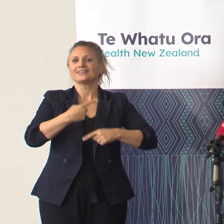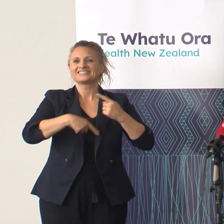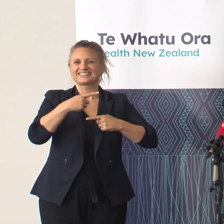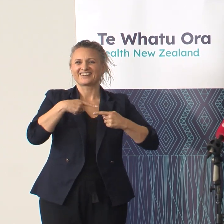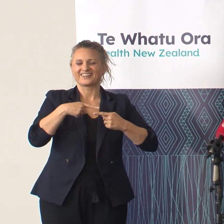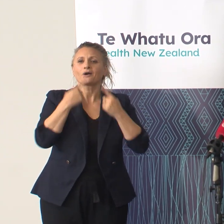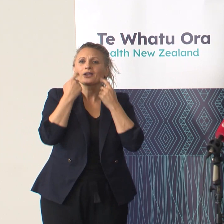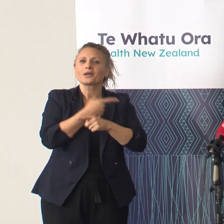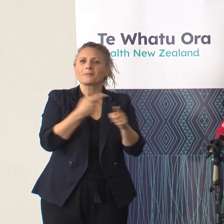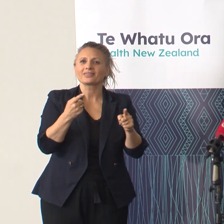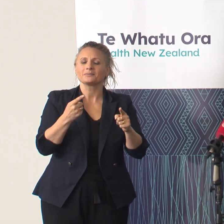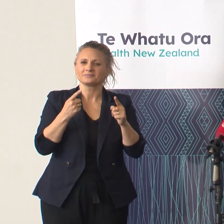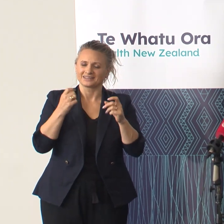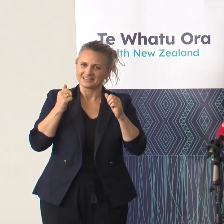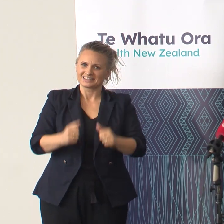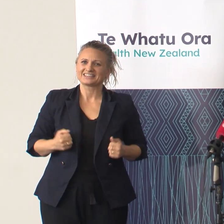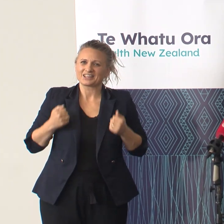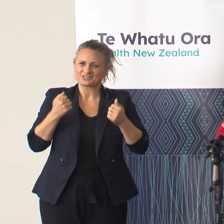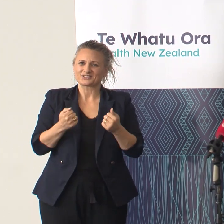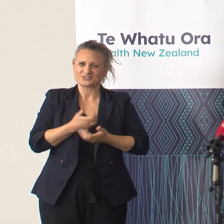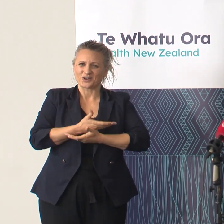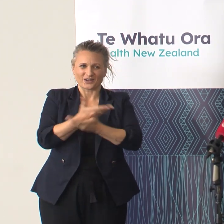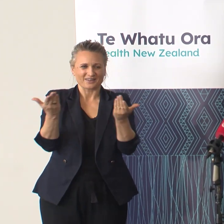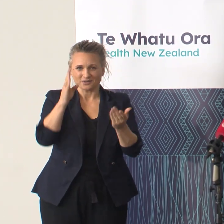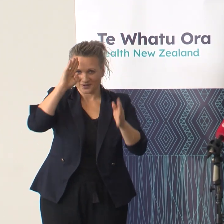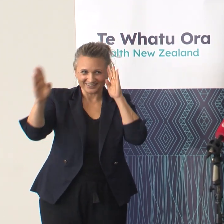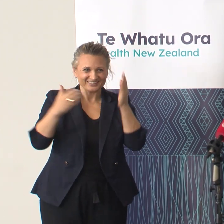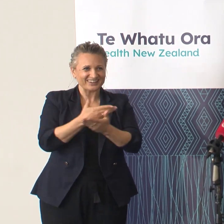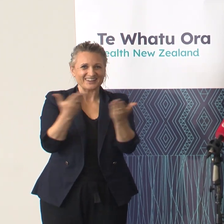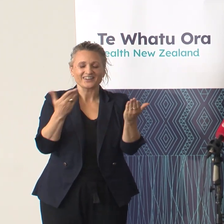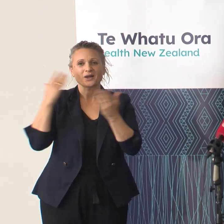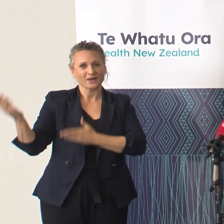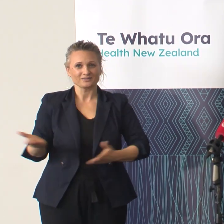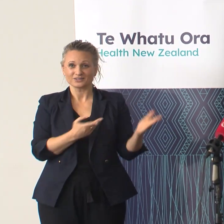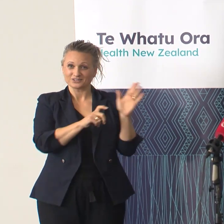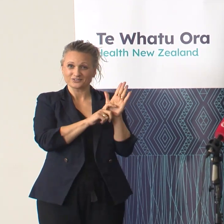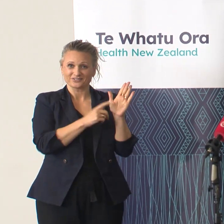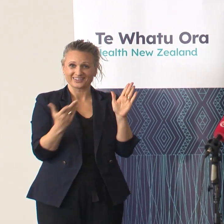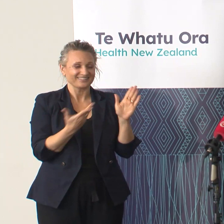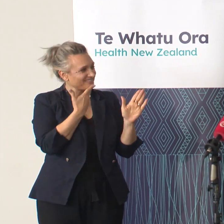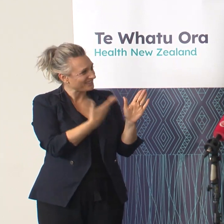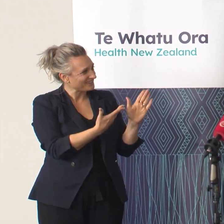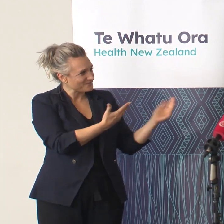kaha, kia ora koutou katoa. Thank you, and I'll now hand over to Riana. Kia ora, Riana.